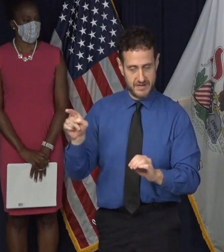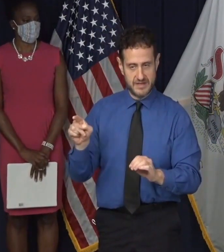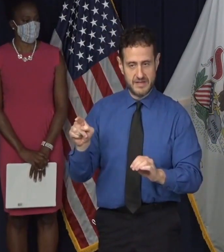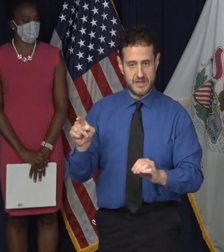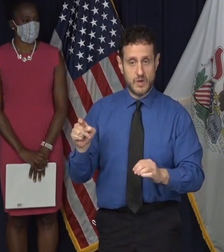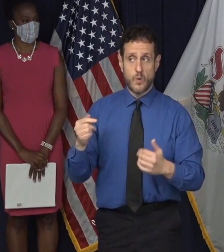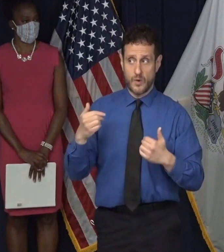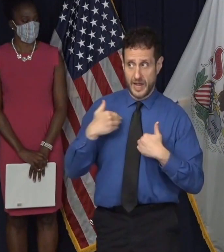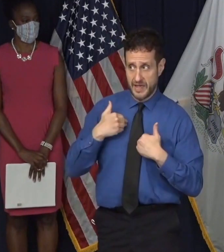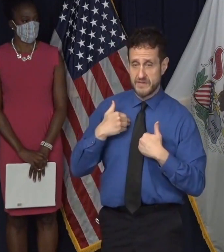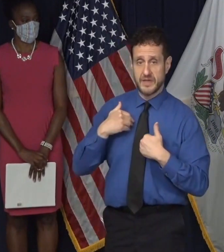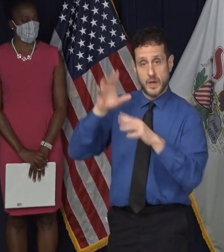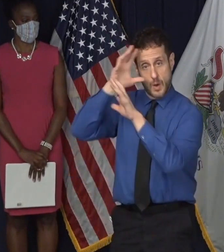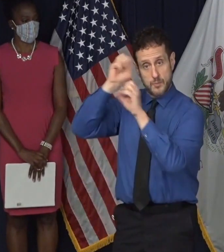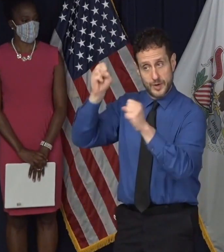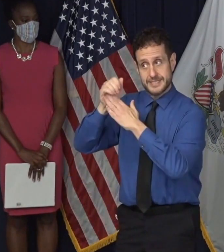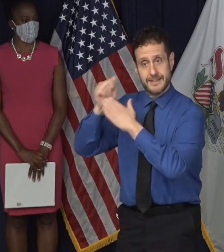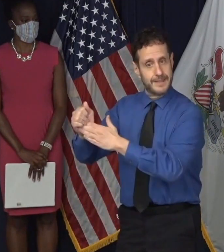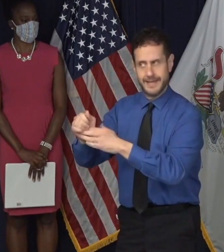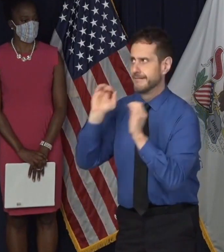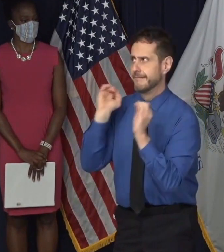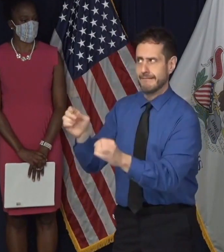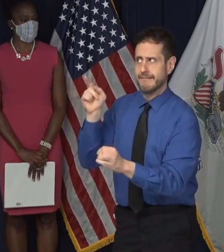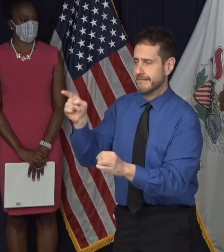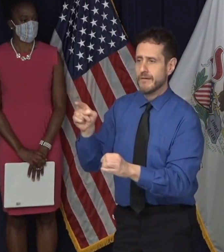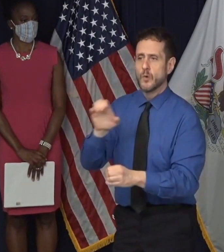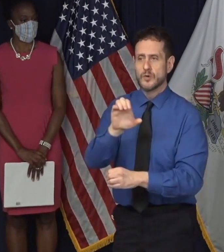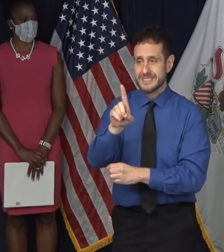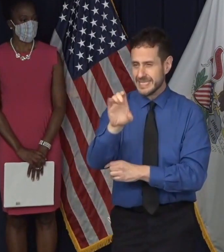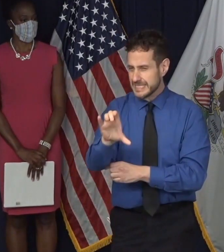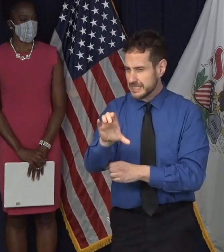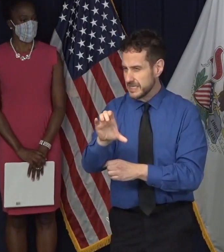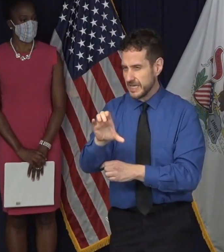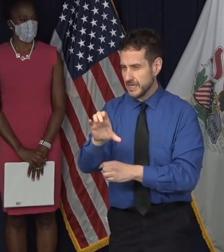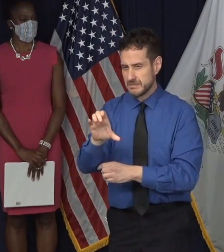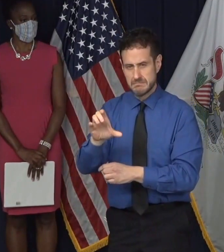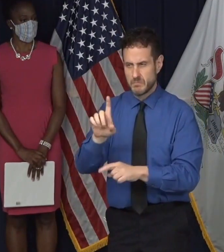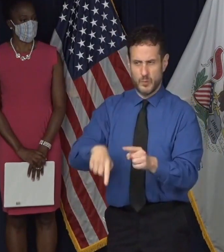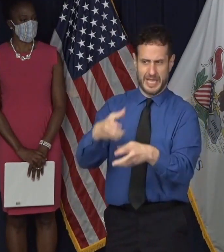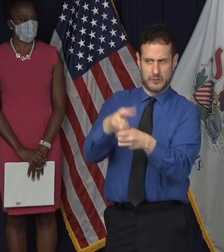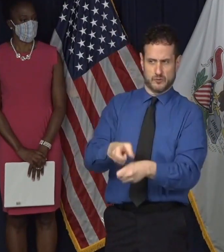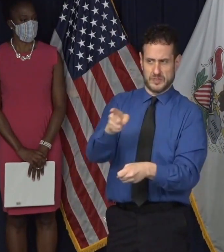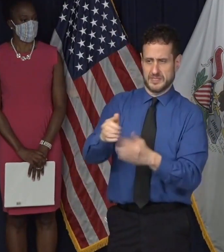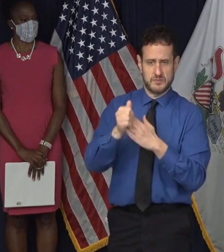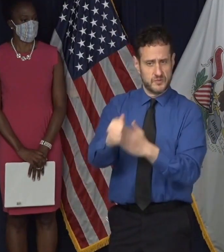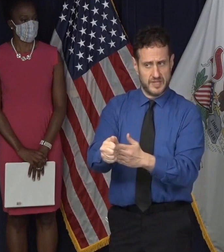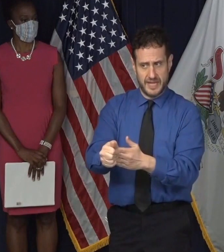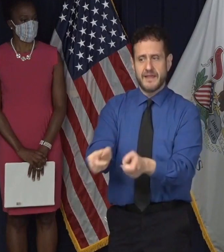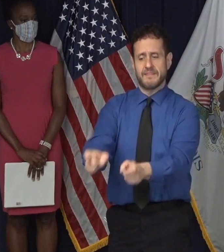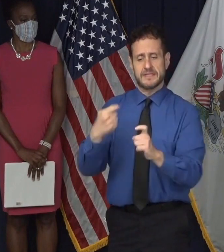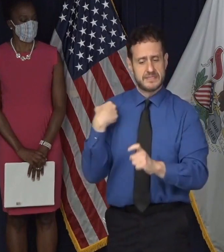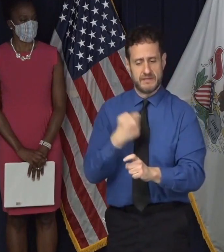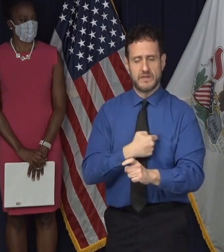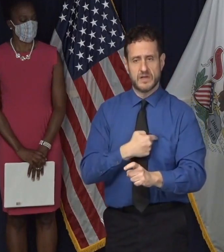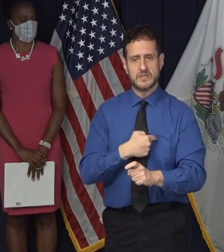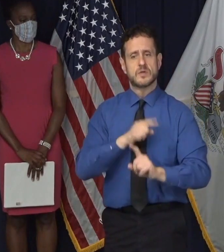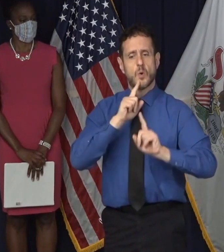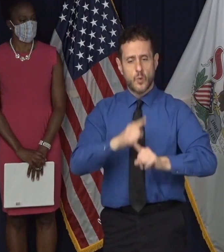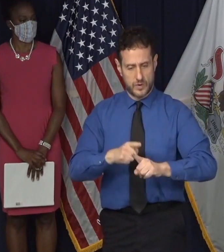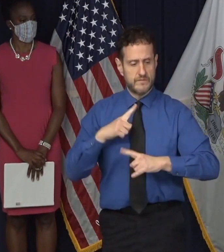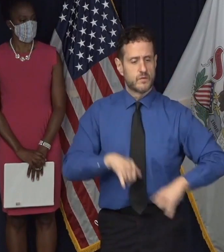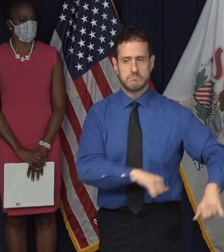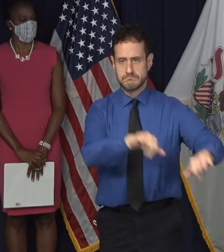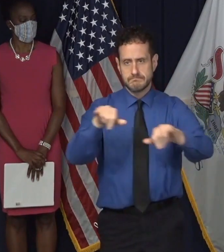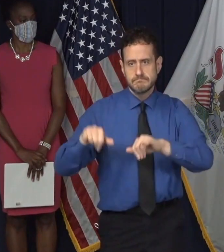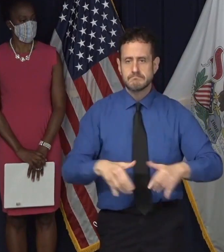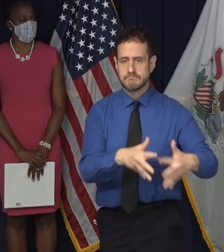led by a president or a CDC that you could trust. That's providing some direction for everybody. But what I can